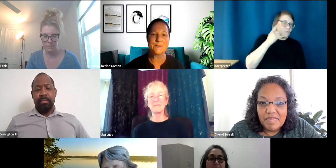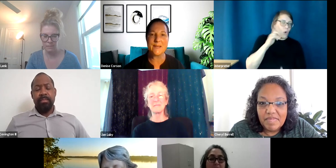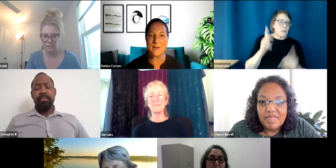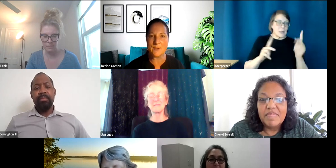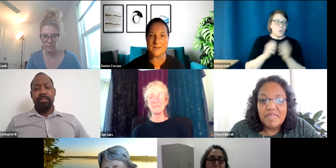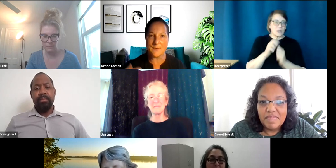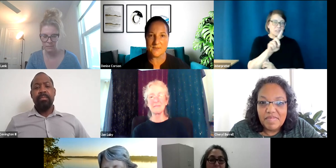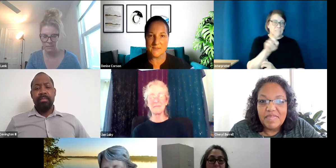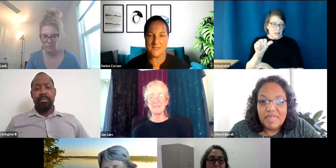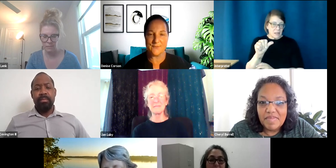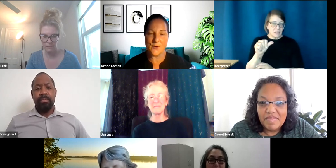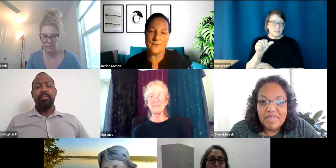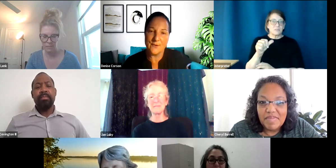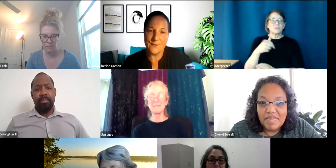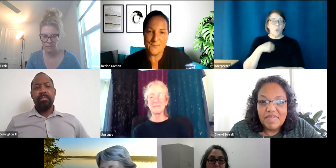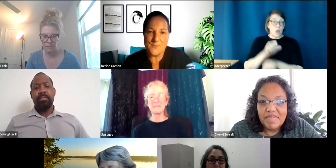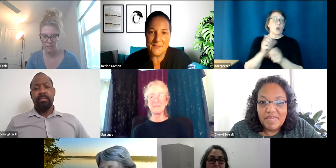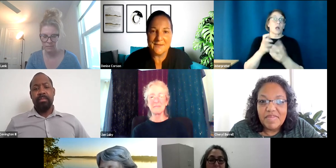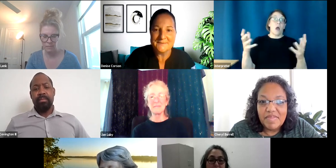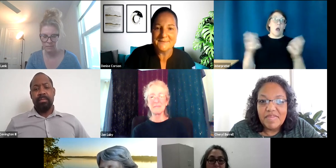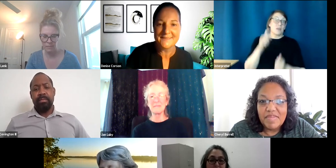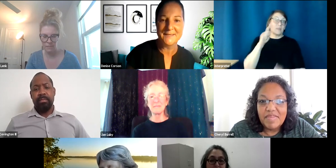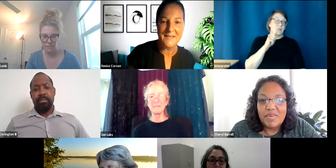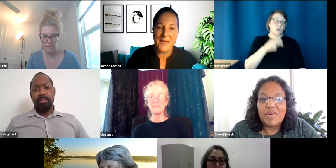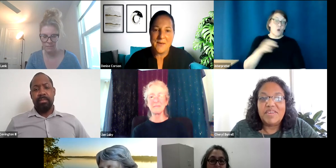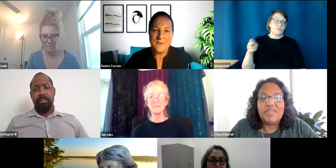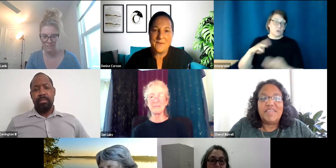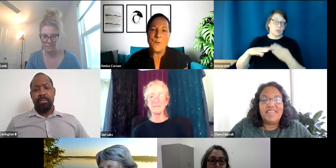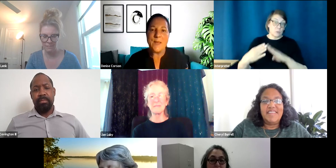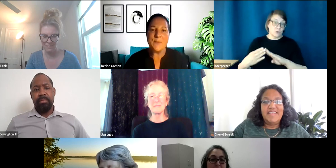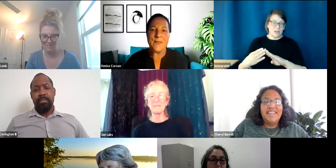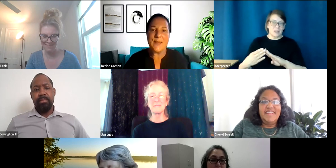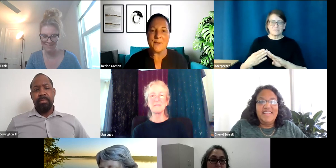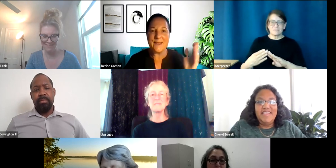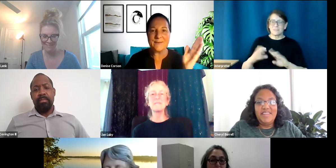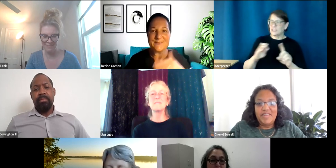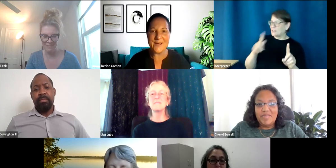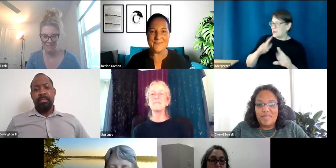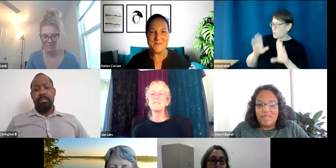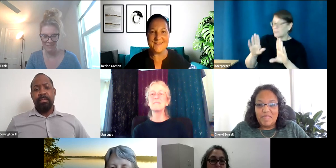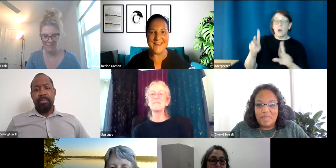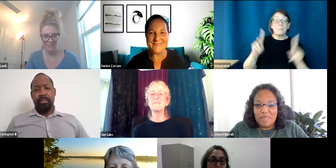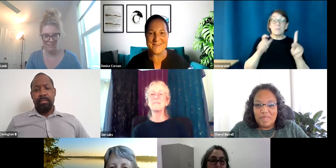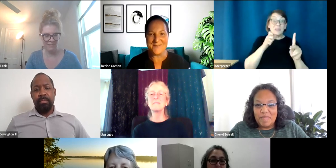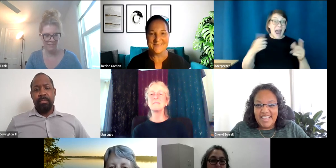So again, I work a lot with the Deaf and Hard of Hearing community. Wonderful. People that aren't here that you'll have to meet next time.